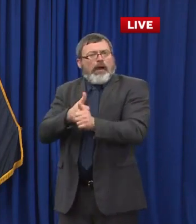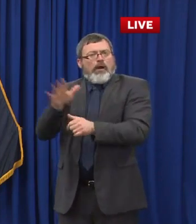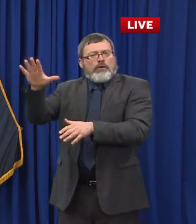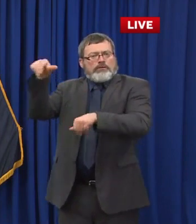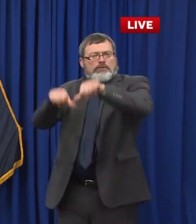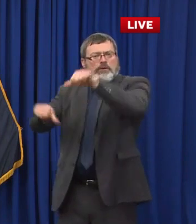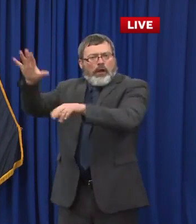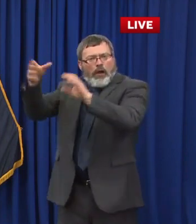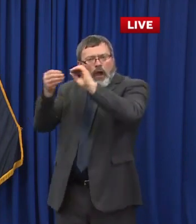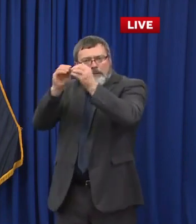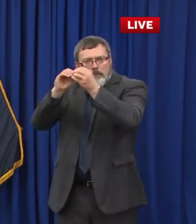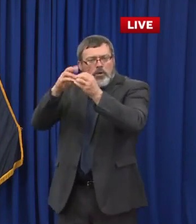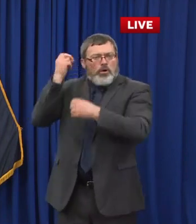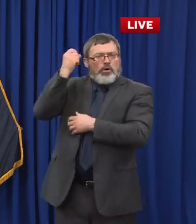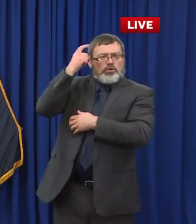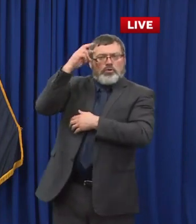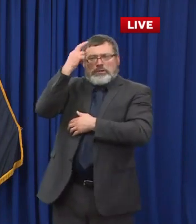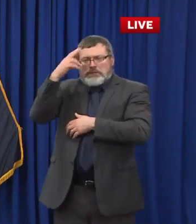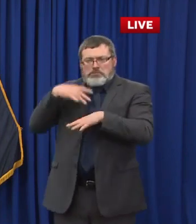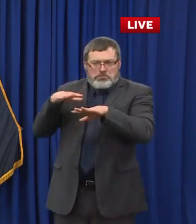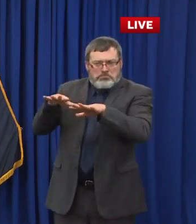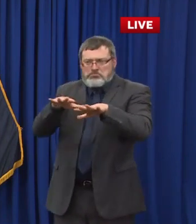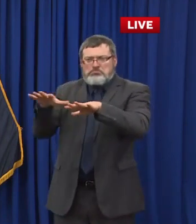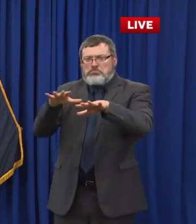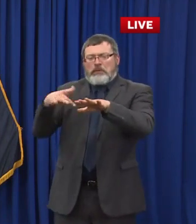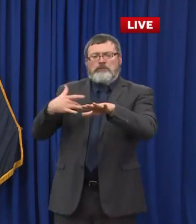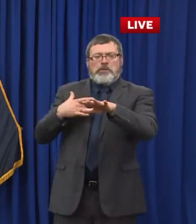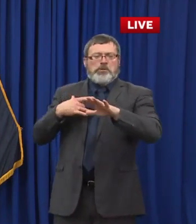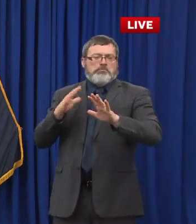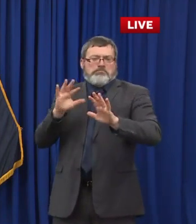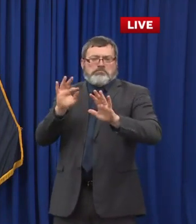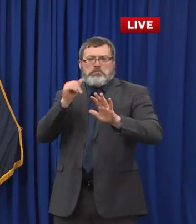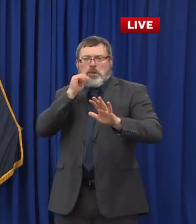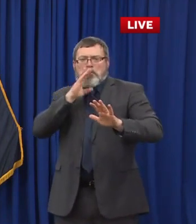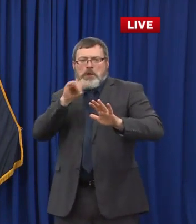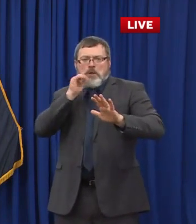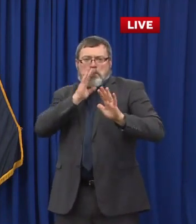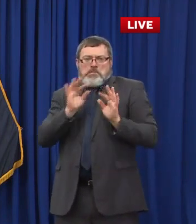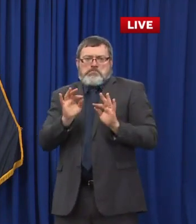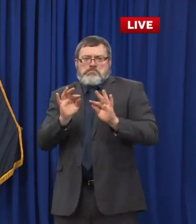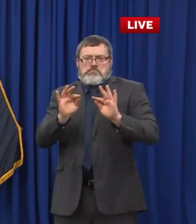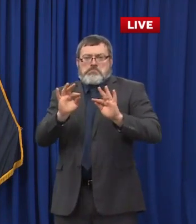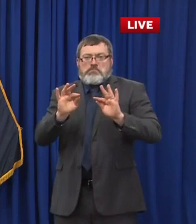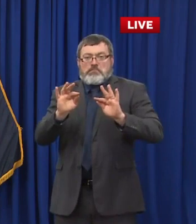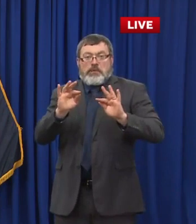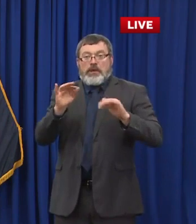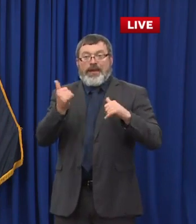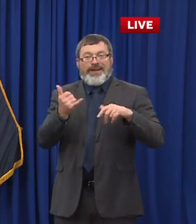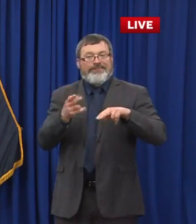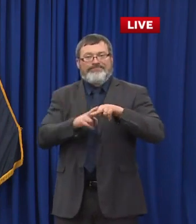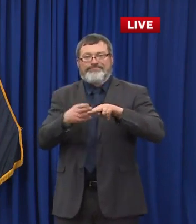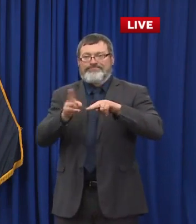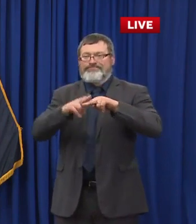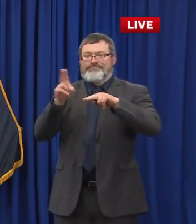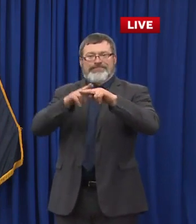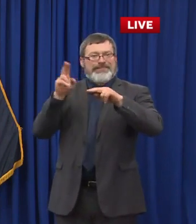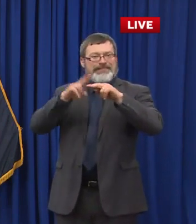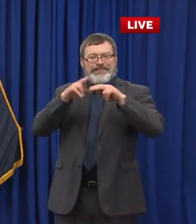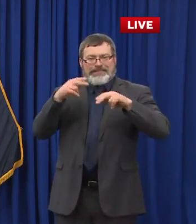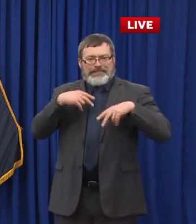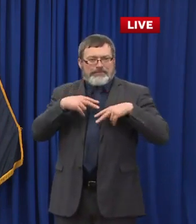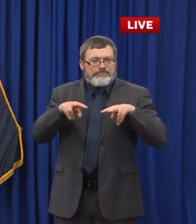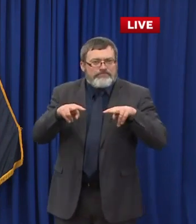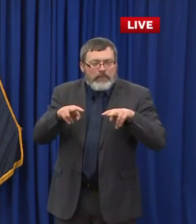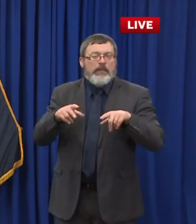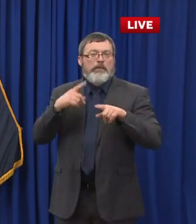in this current surge, this is now a really a statewide issue more than ever before, not just confined